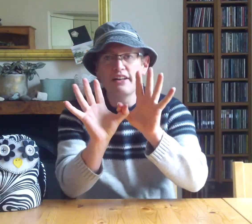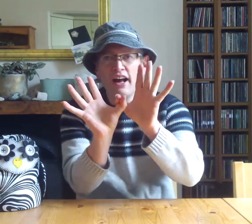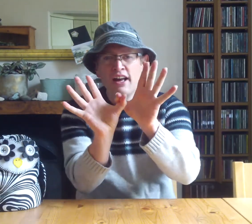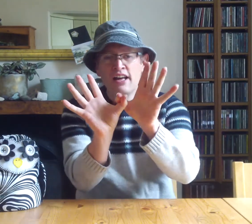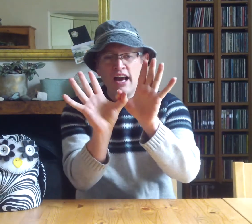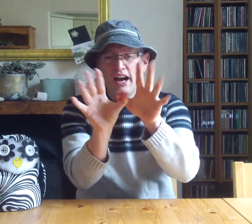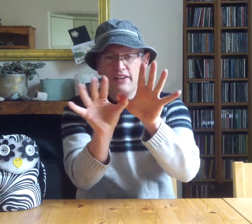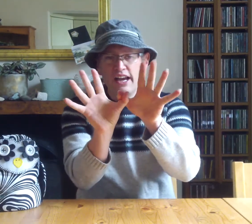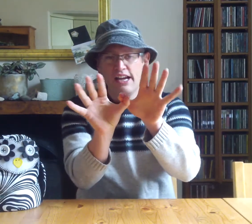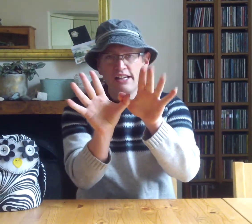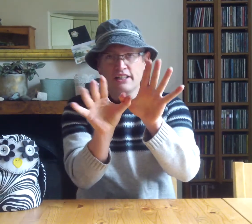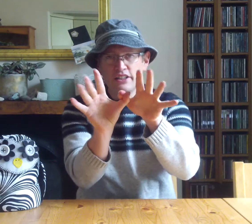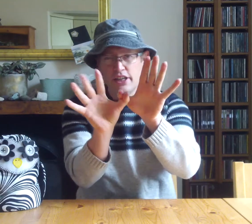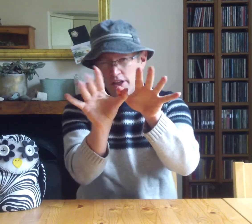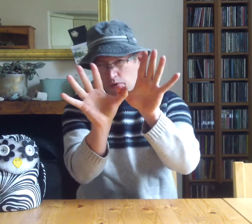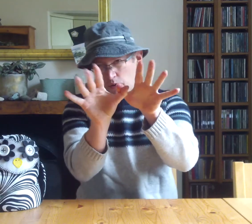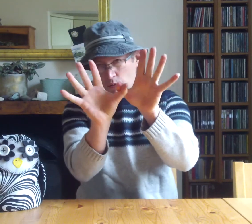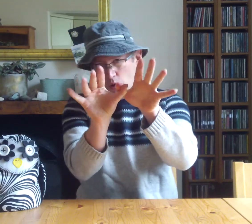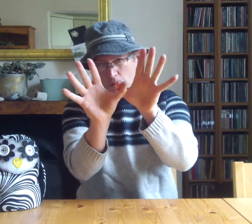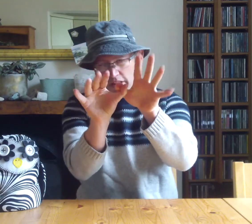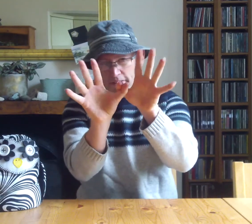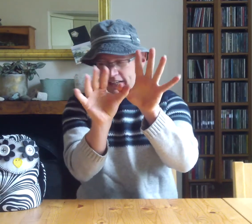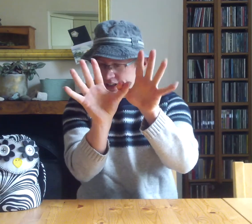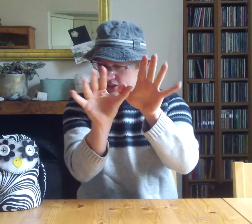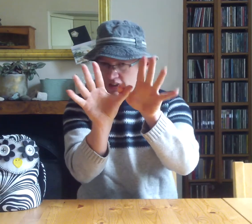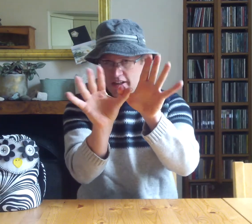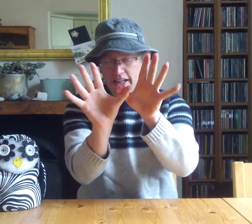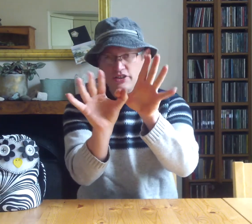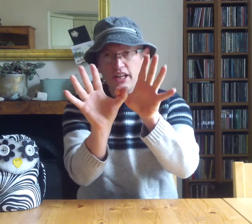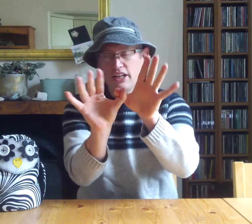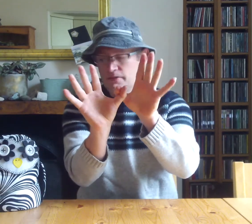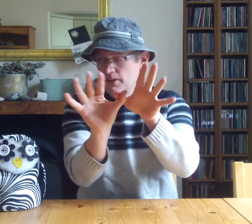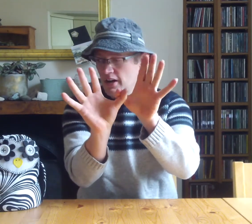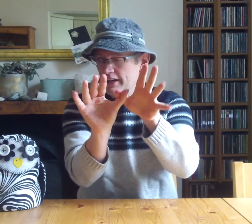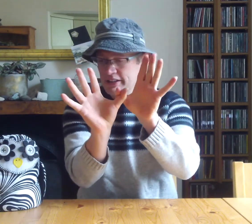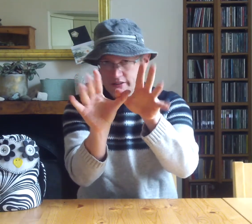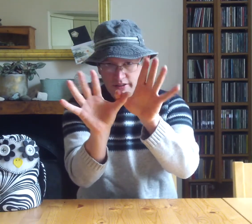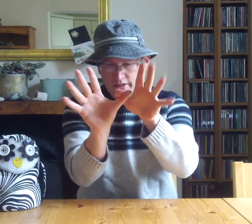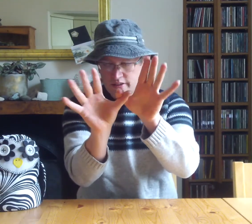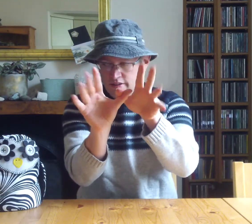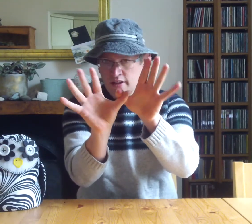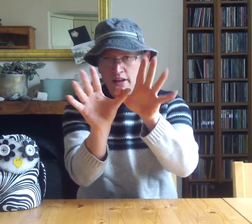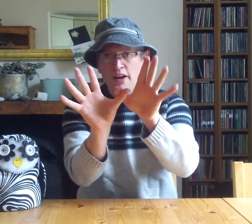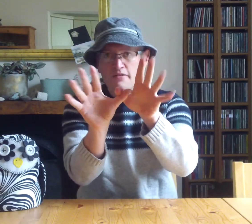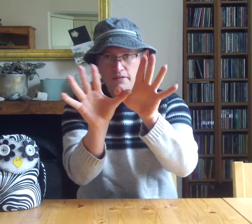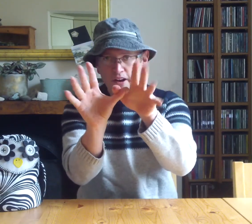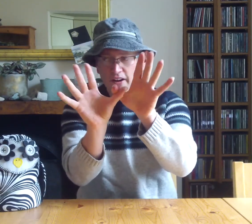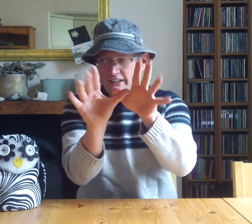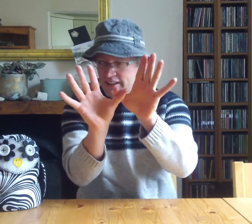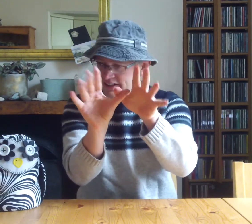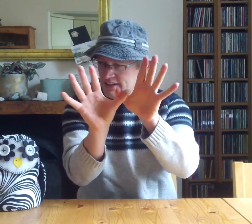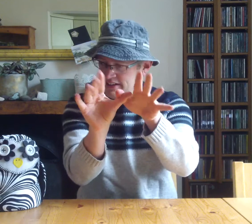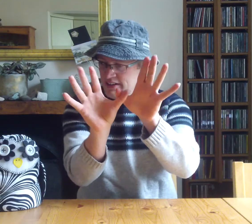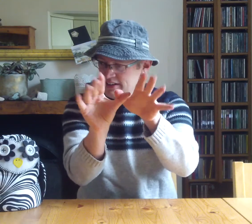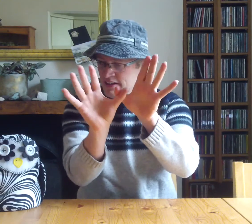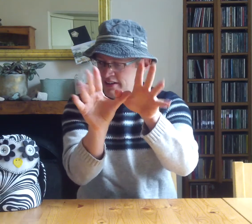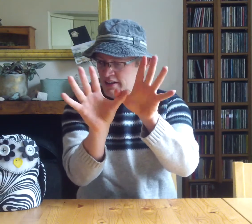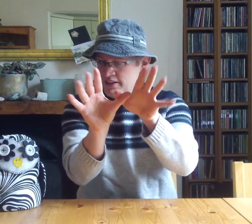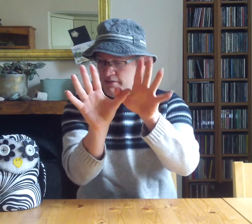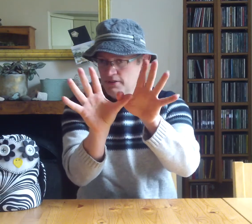and then you wobble your fingers like this. So that's fly. Fly. Fly.